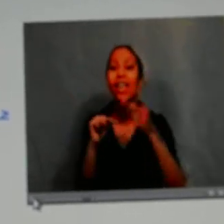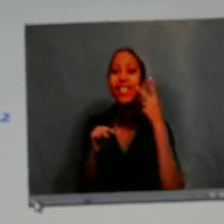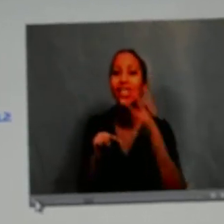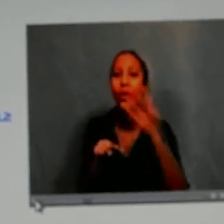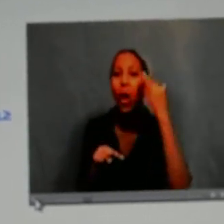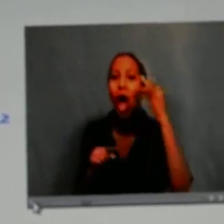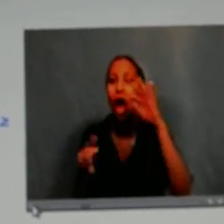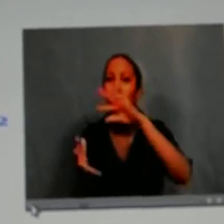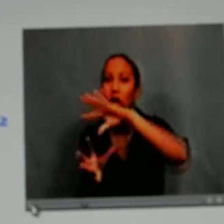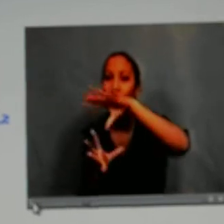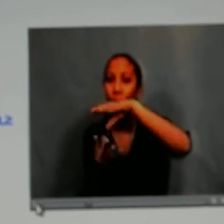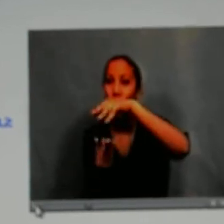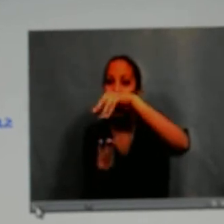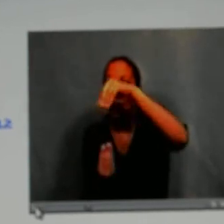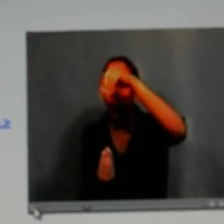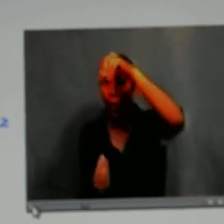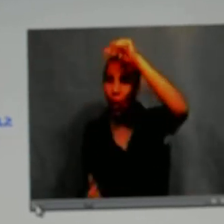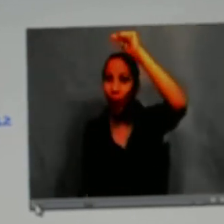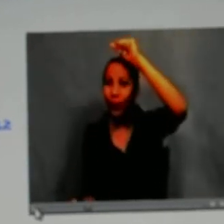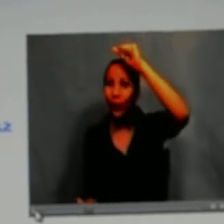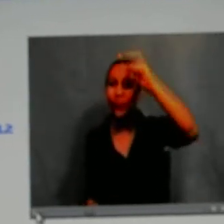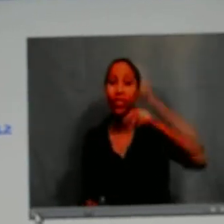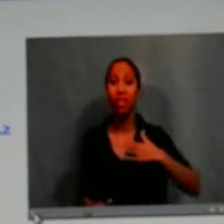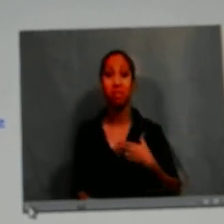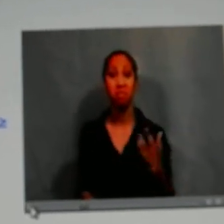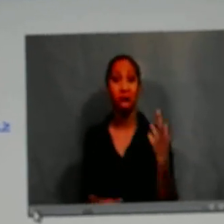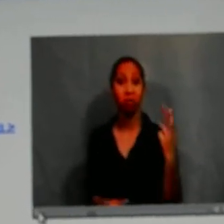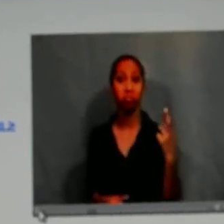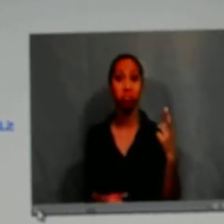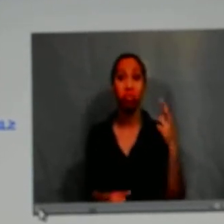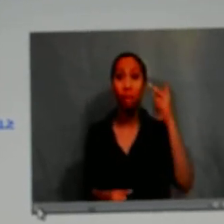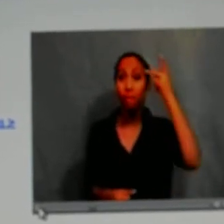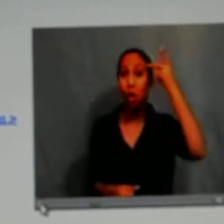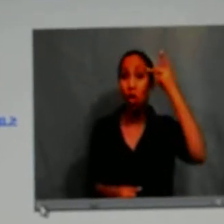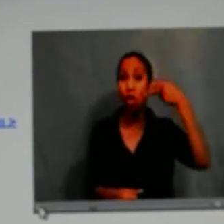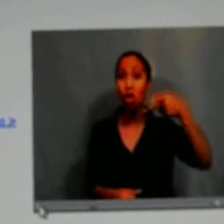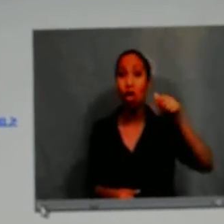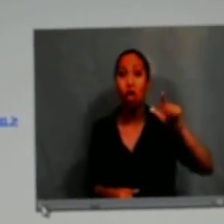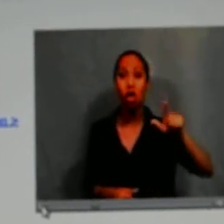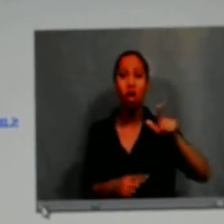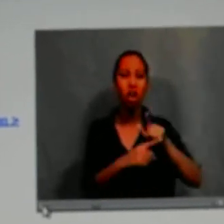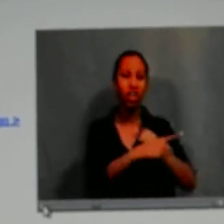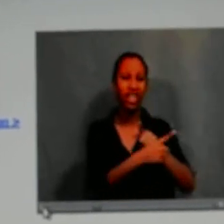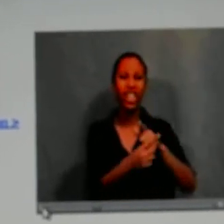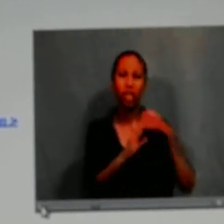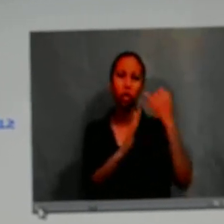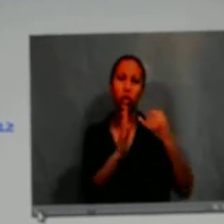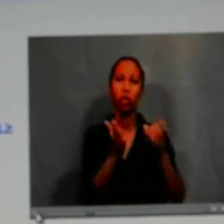So I had drawn this nice picture on an easel of this ghost-looking creature.